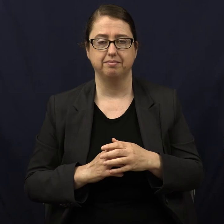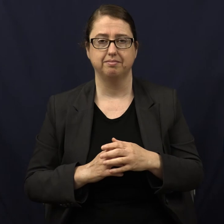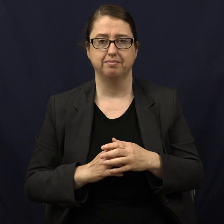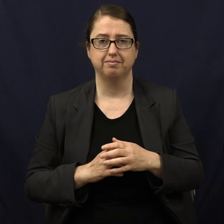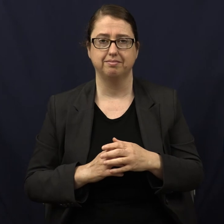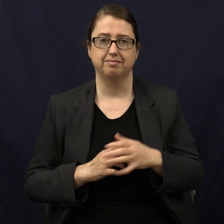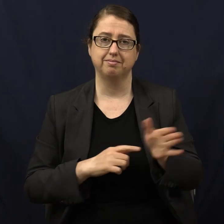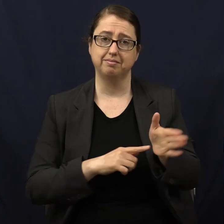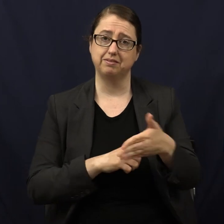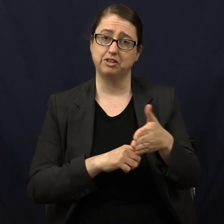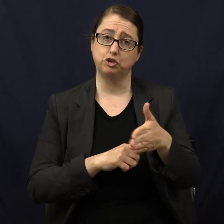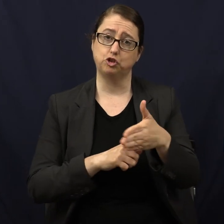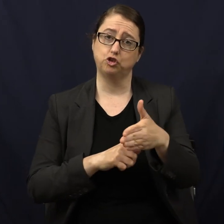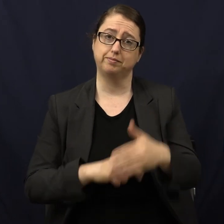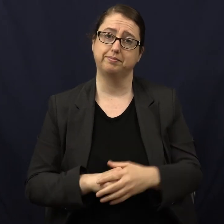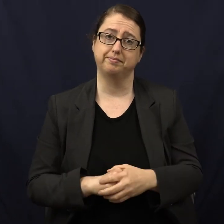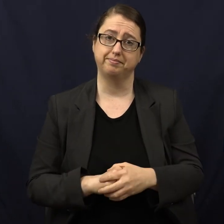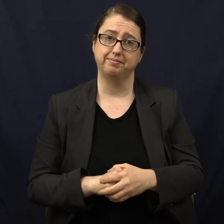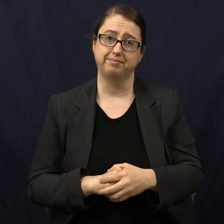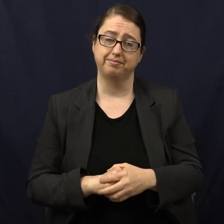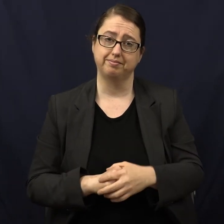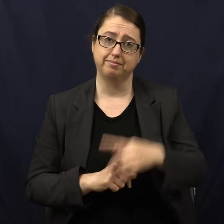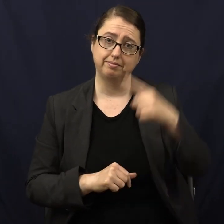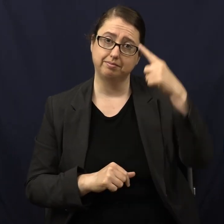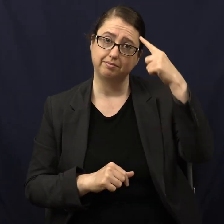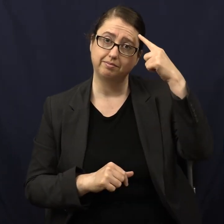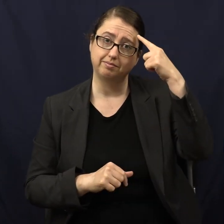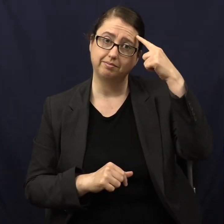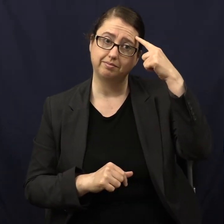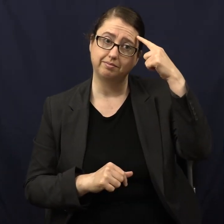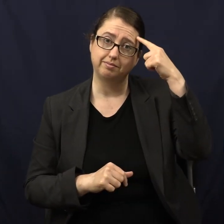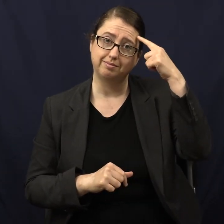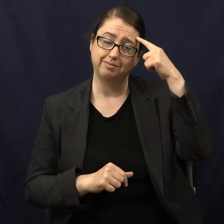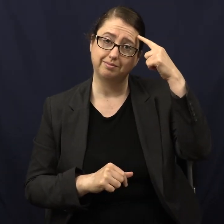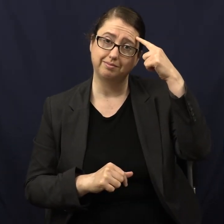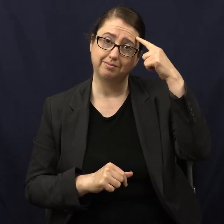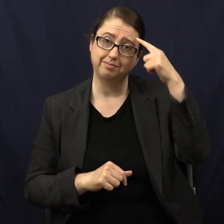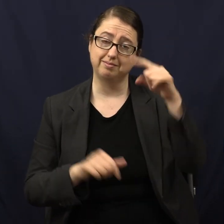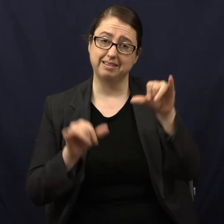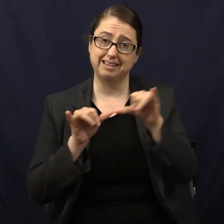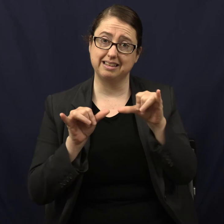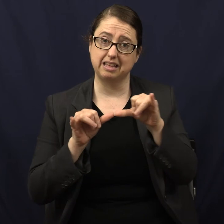It is a fish with the brain the size of a walnut.